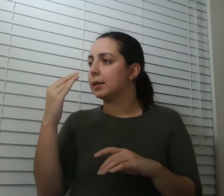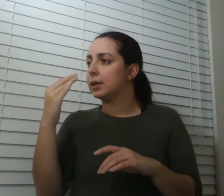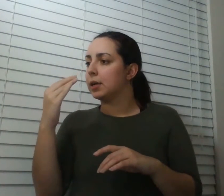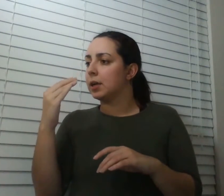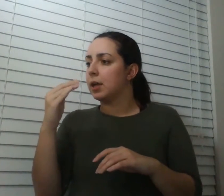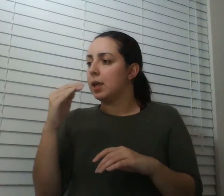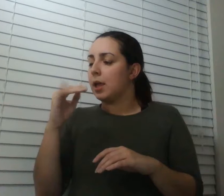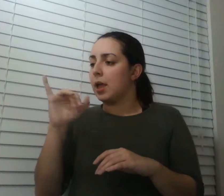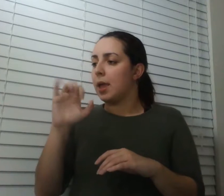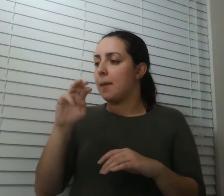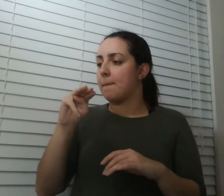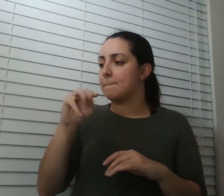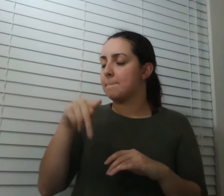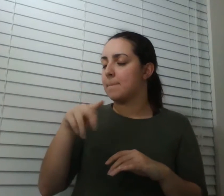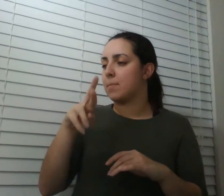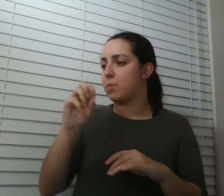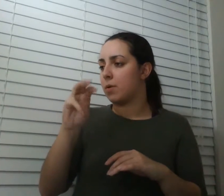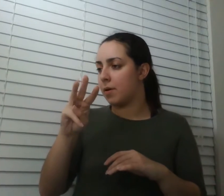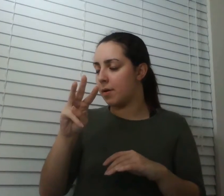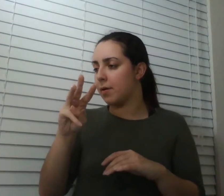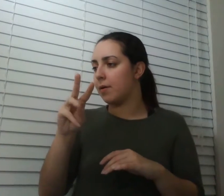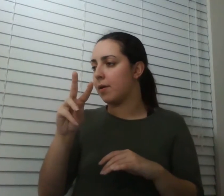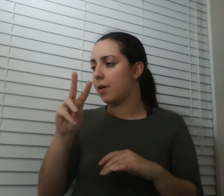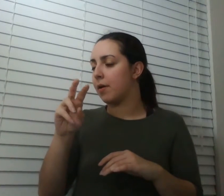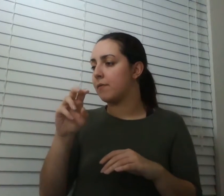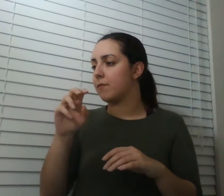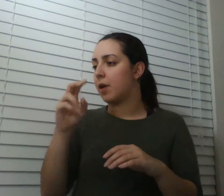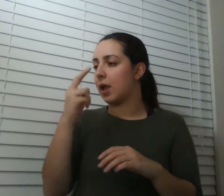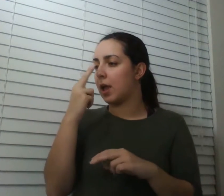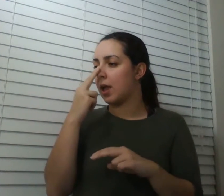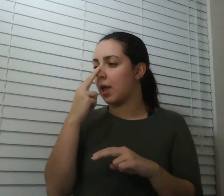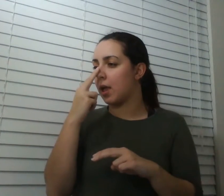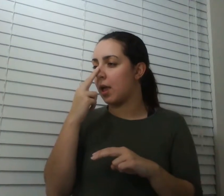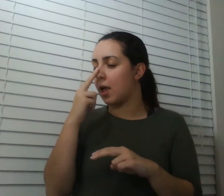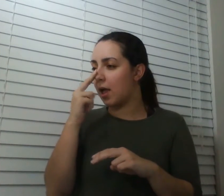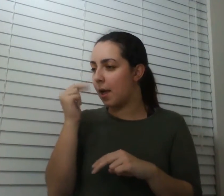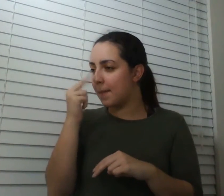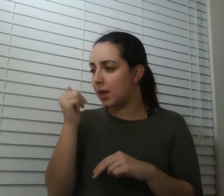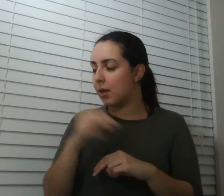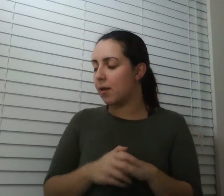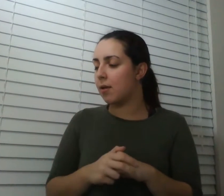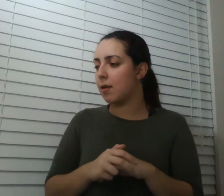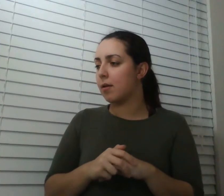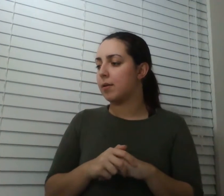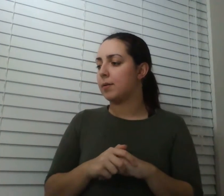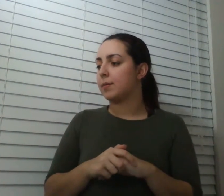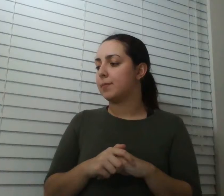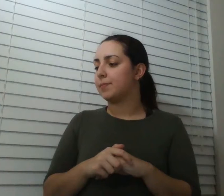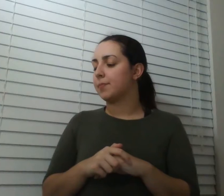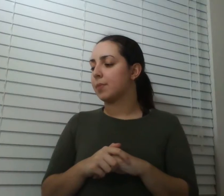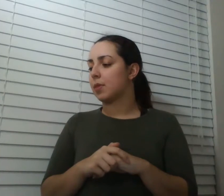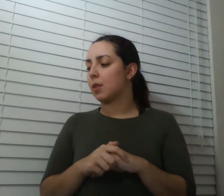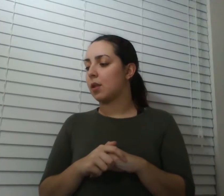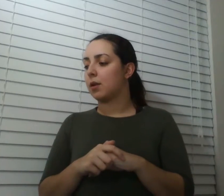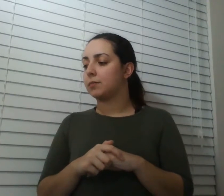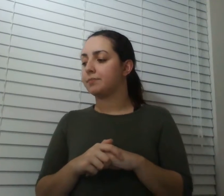like to be but it's the experience of watching improv makes me uncomfortable well that's the thing